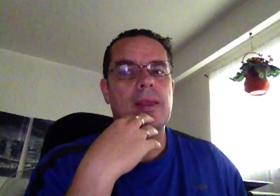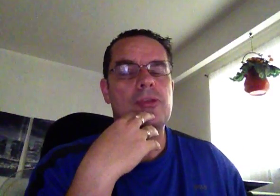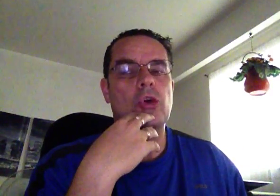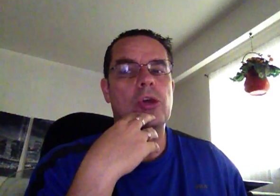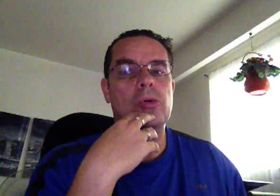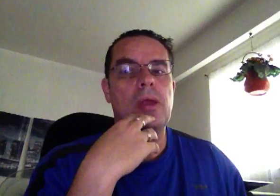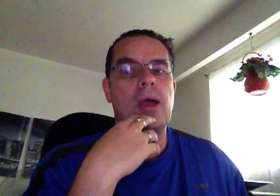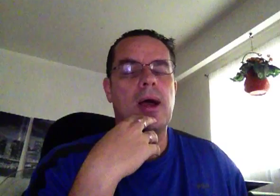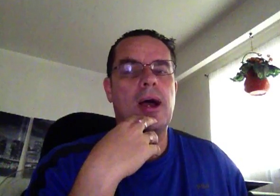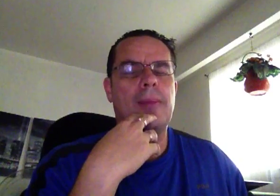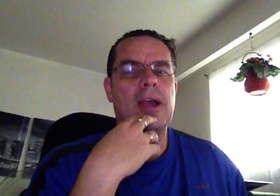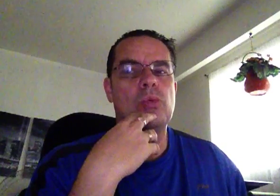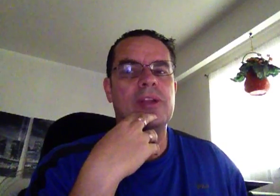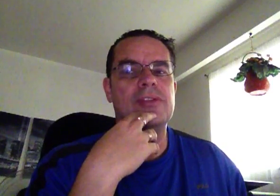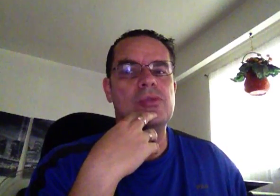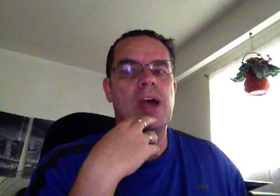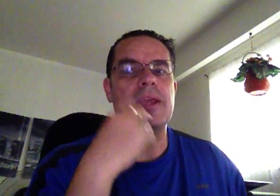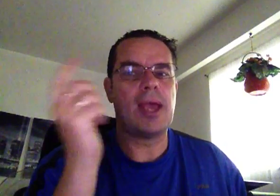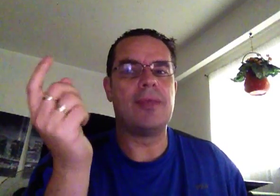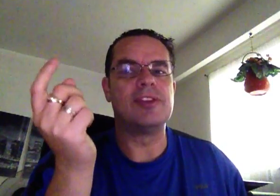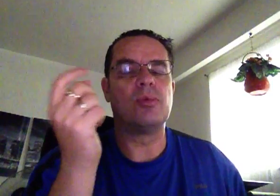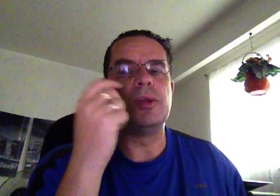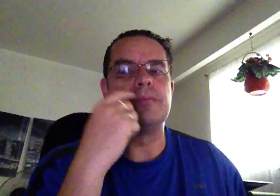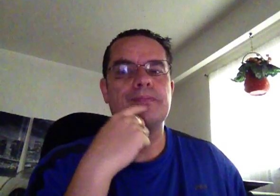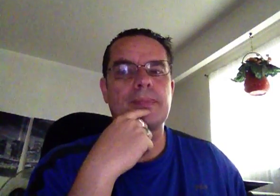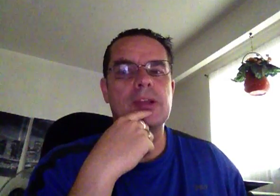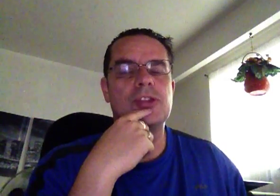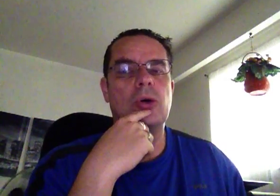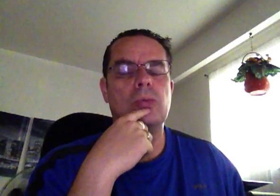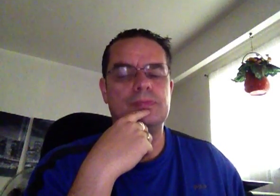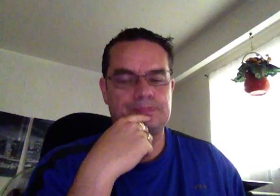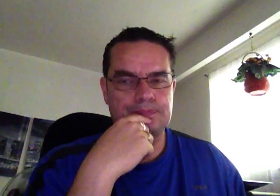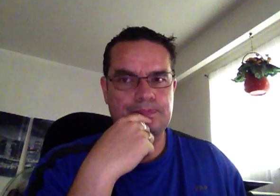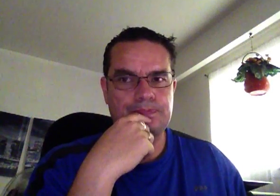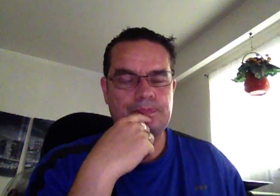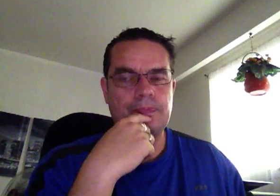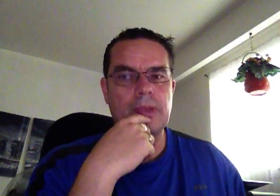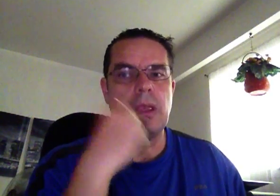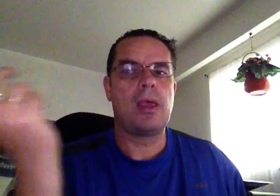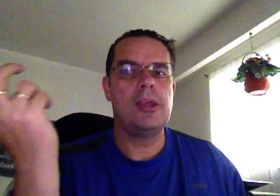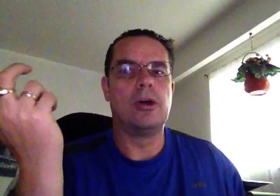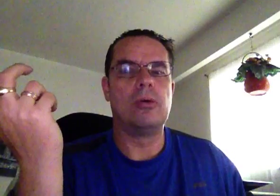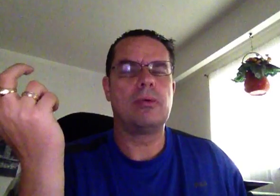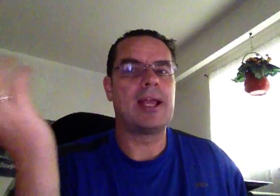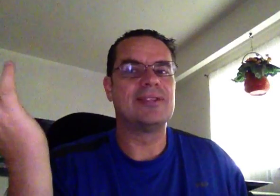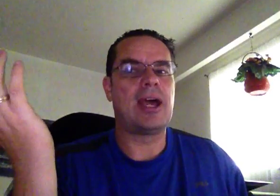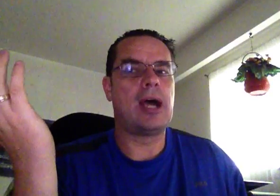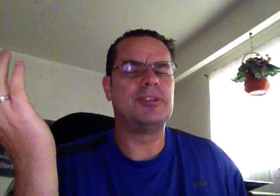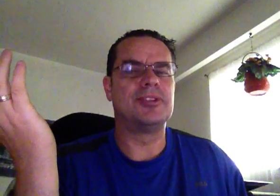No go. I'm not willing to do that at this point. So, you know, I guess that option is